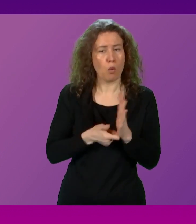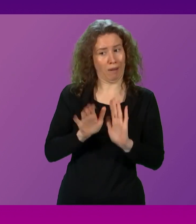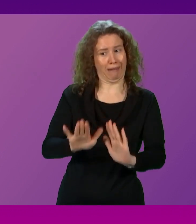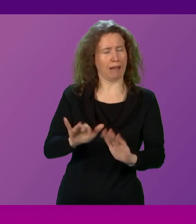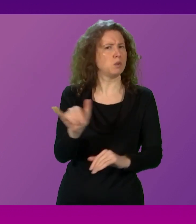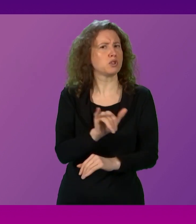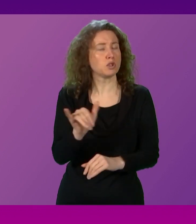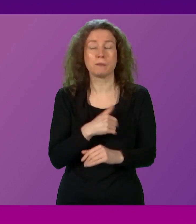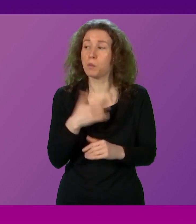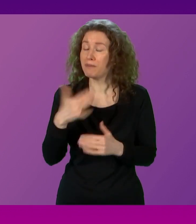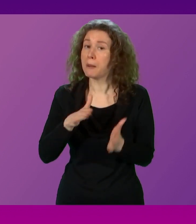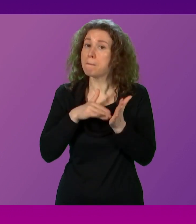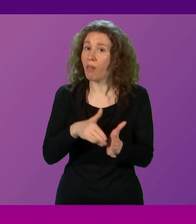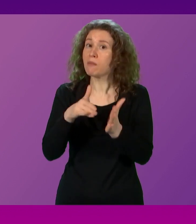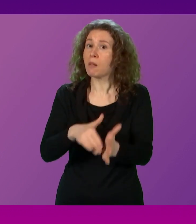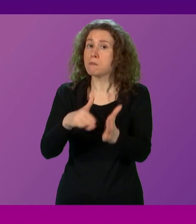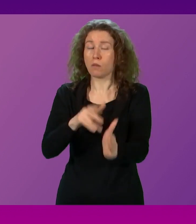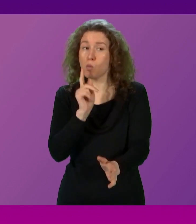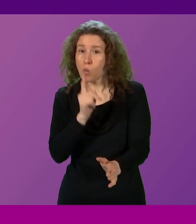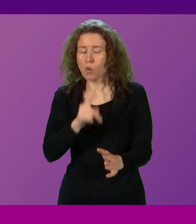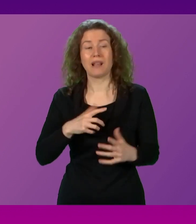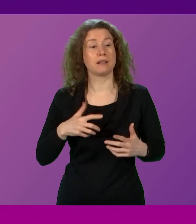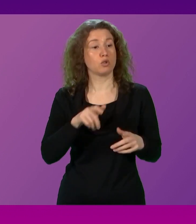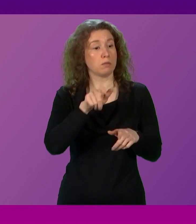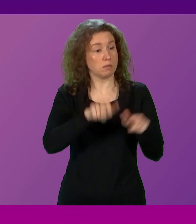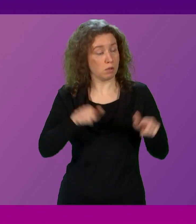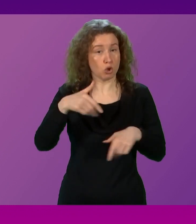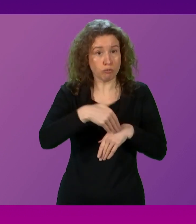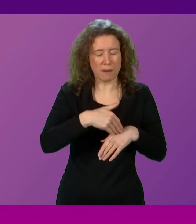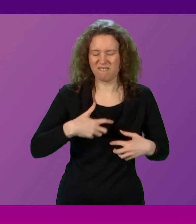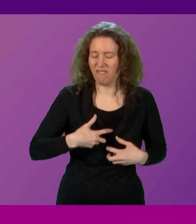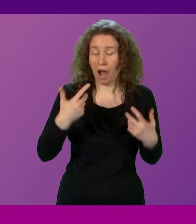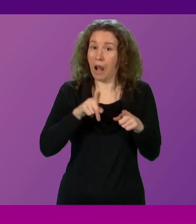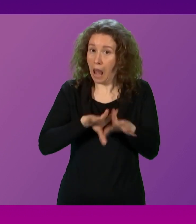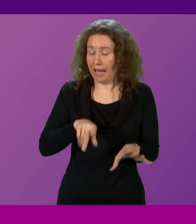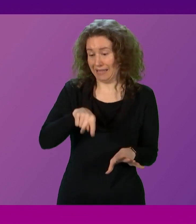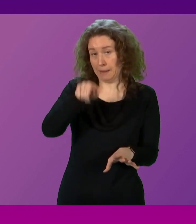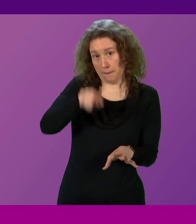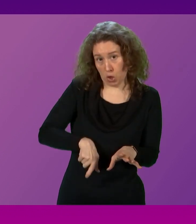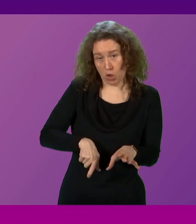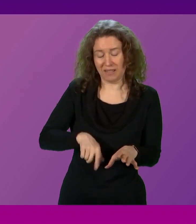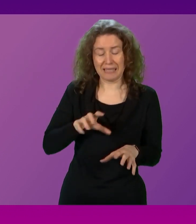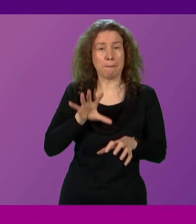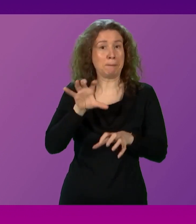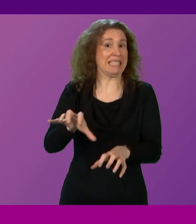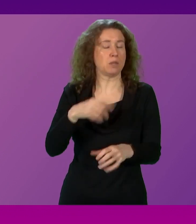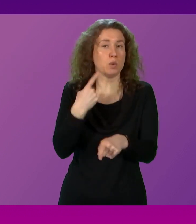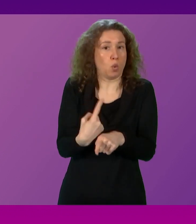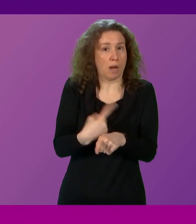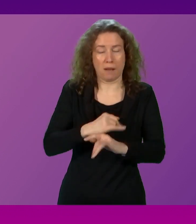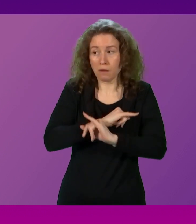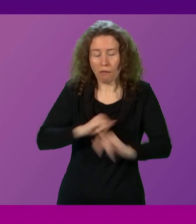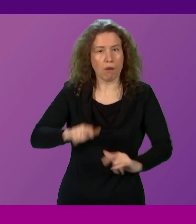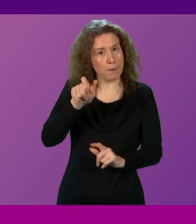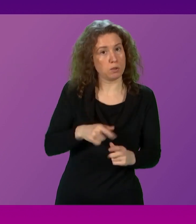Now, we have warned for months that violent criminals, just like the sex offender, the absolute beast we are discussing today,